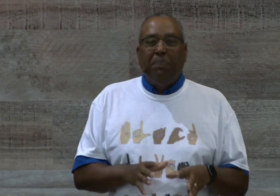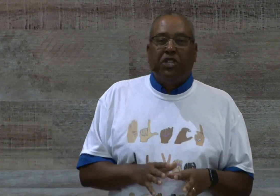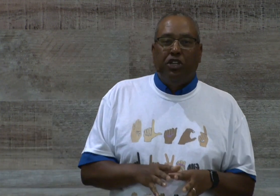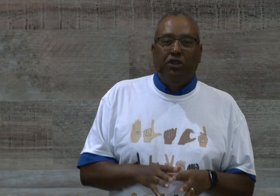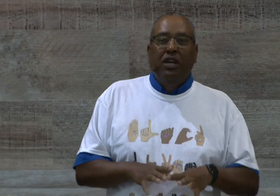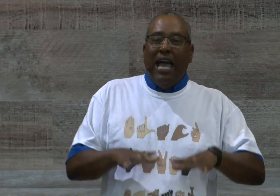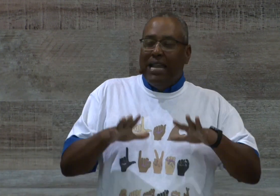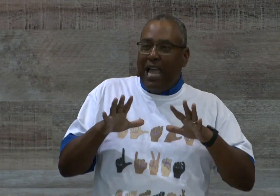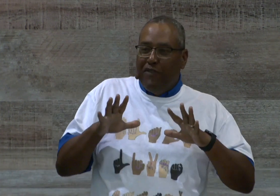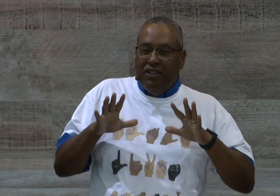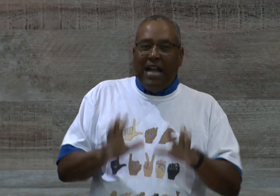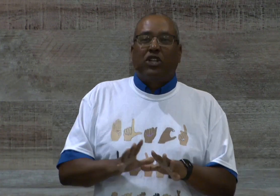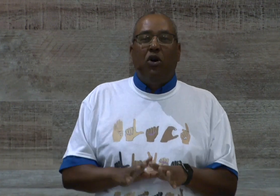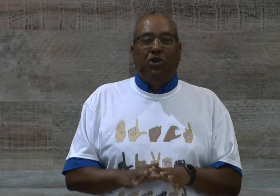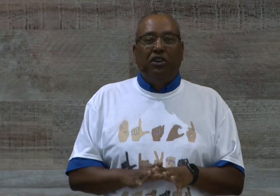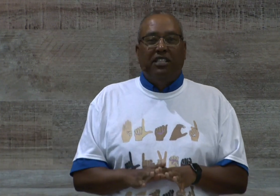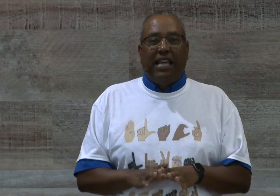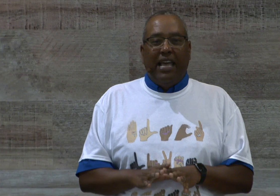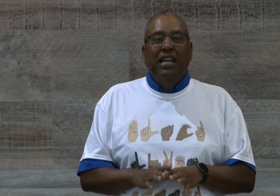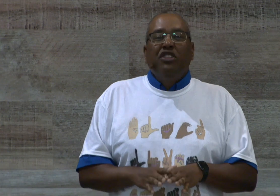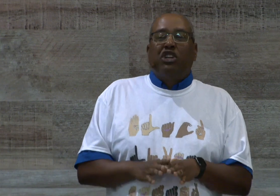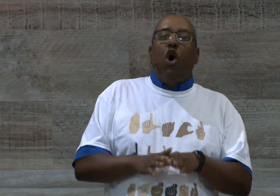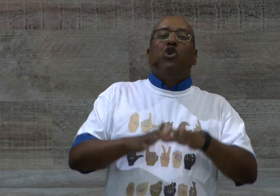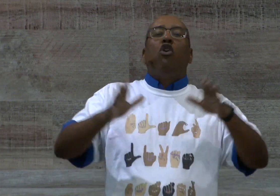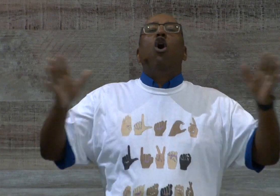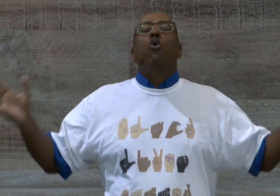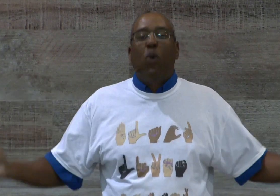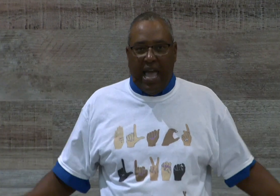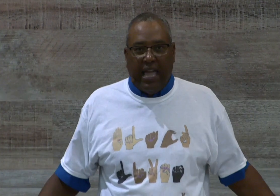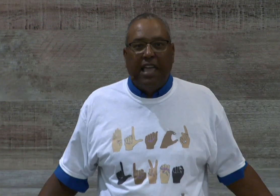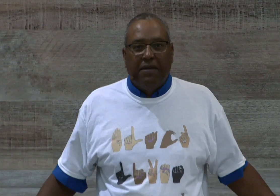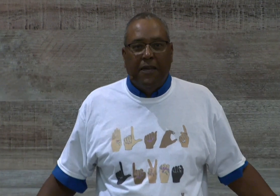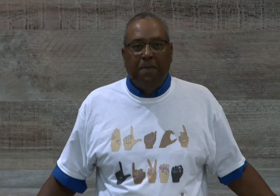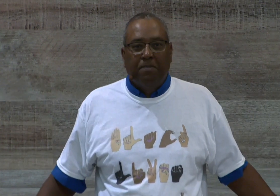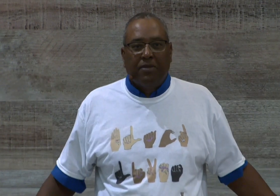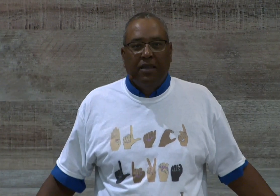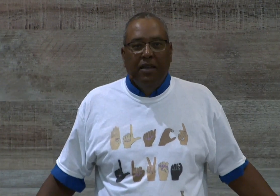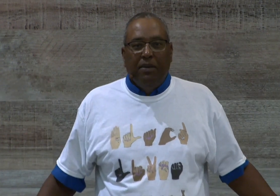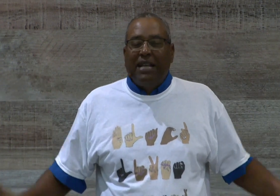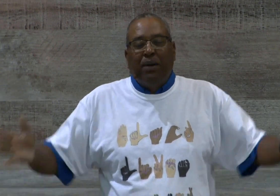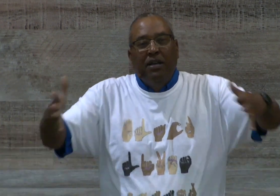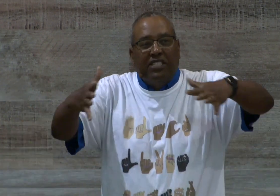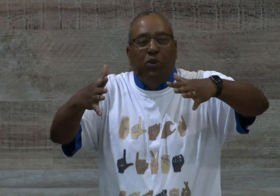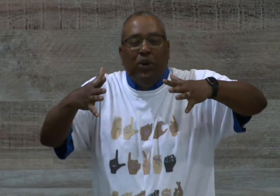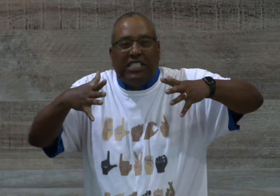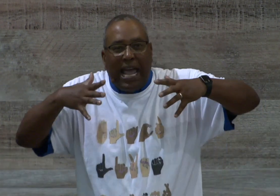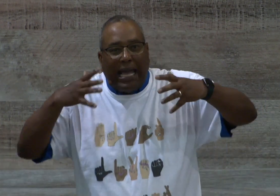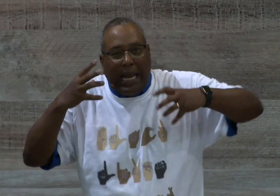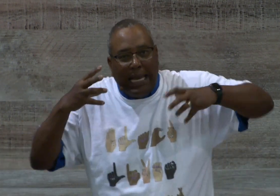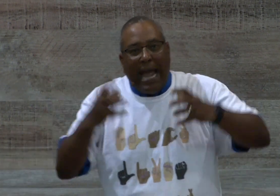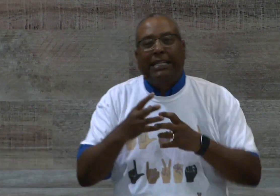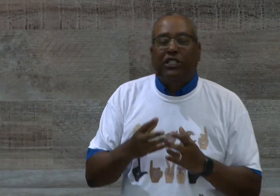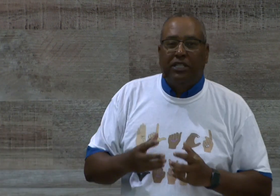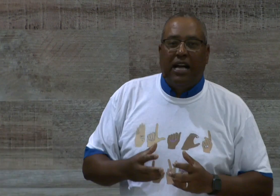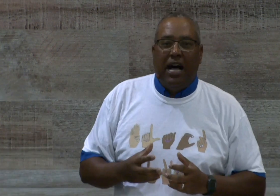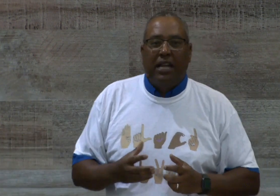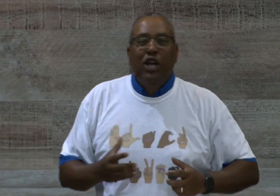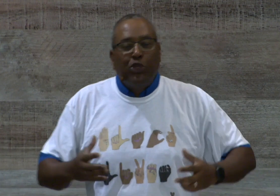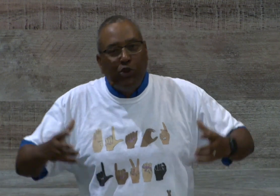you and have you not to hold on to the head. To go your own way. Amen? But see, we stay connected to God through the